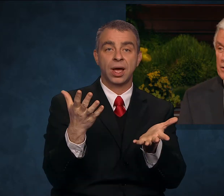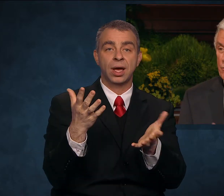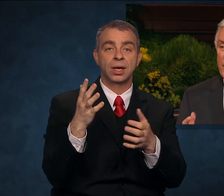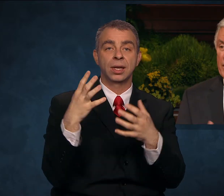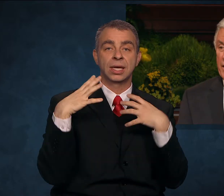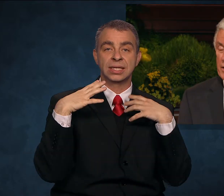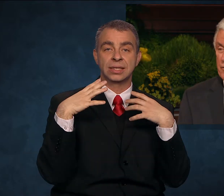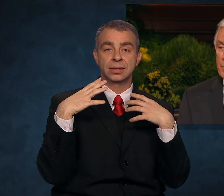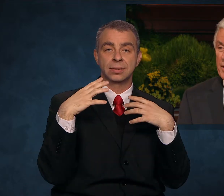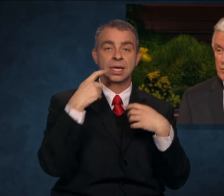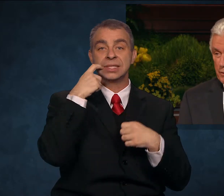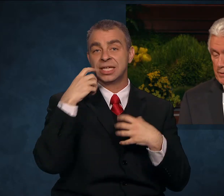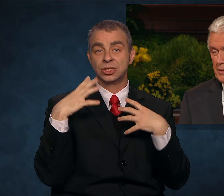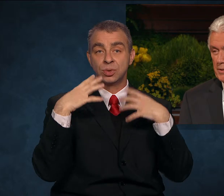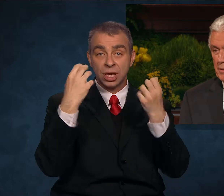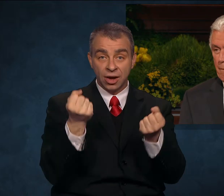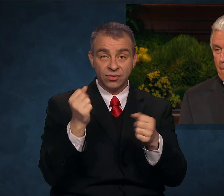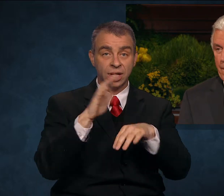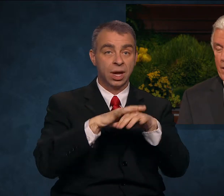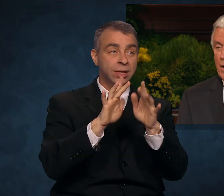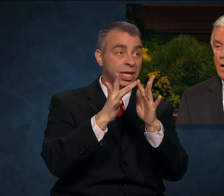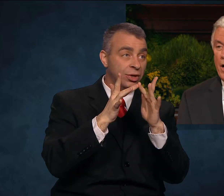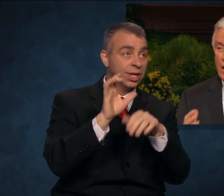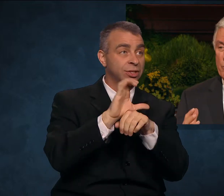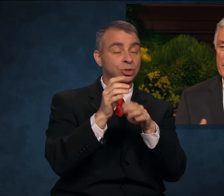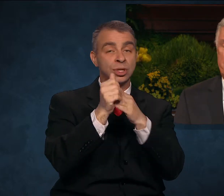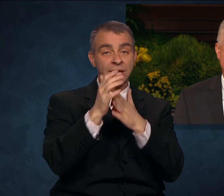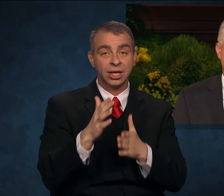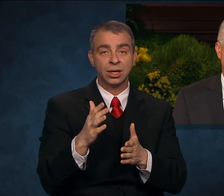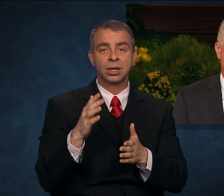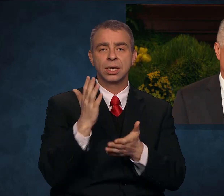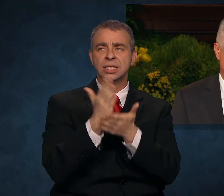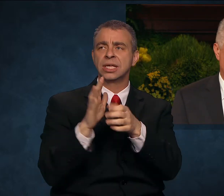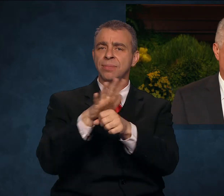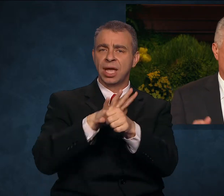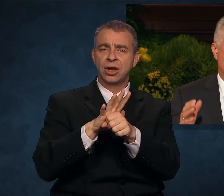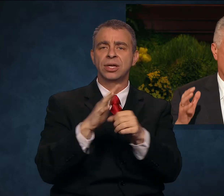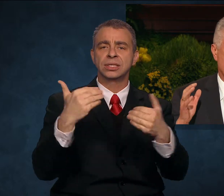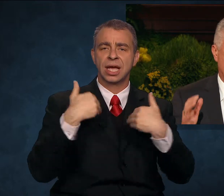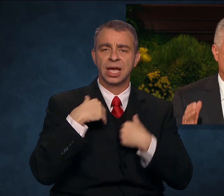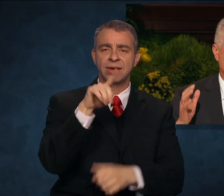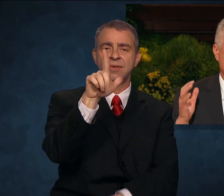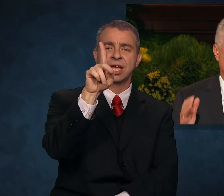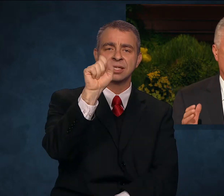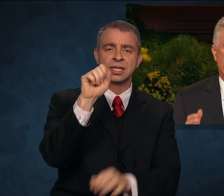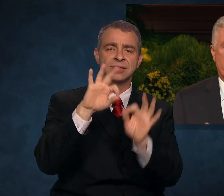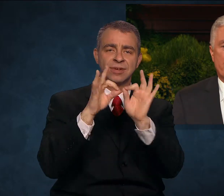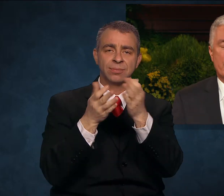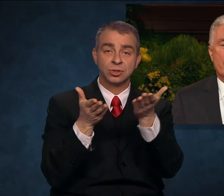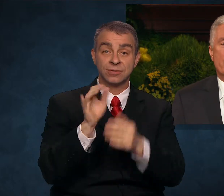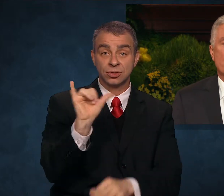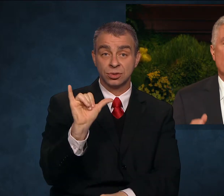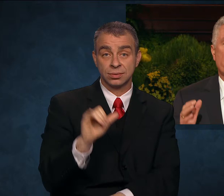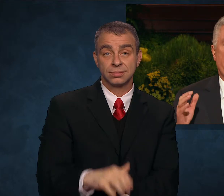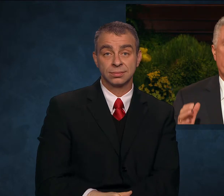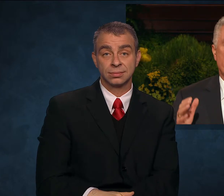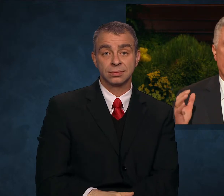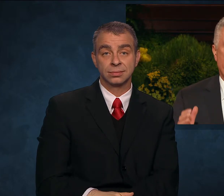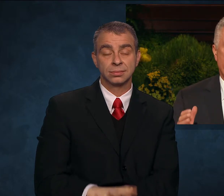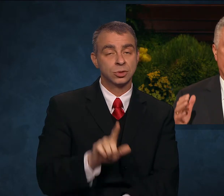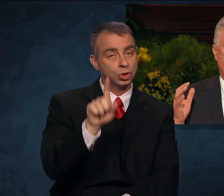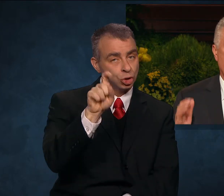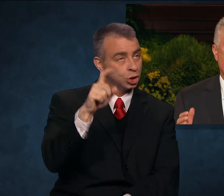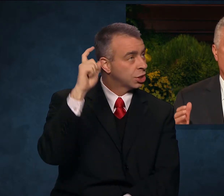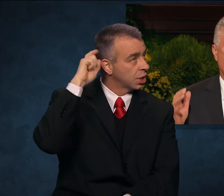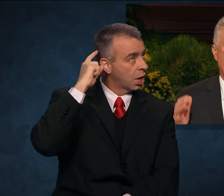some areas through LDS Family Services. Always remember, with the Savior's help, you can